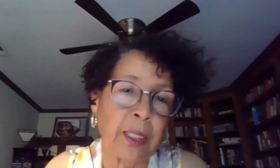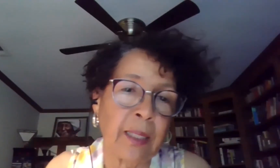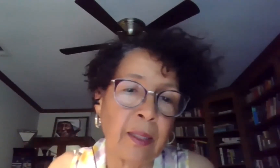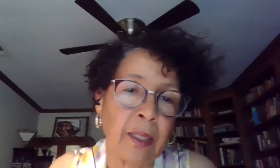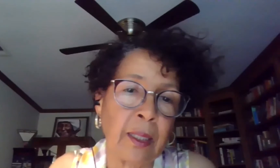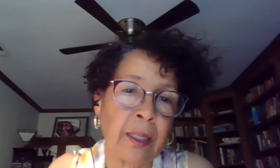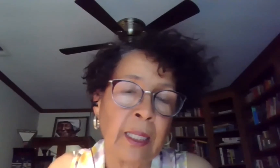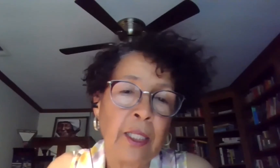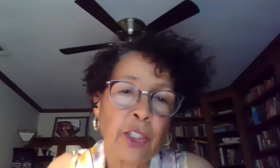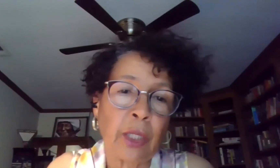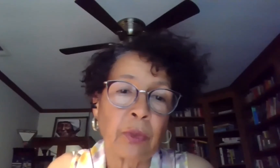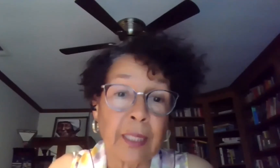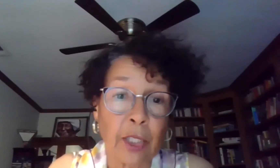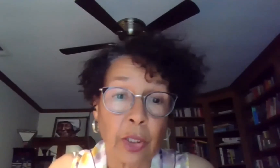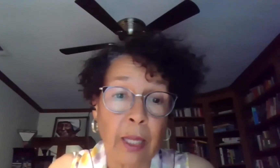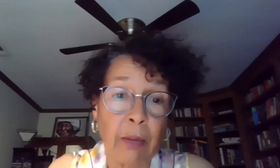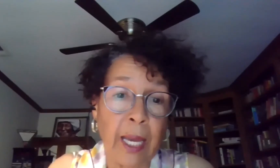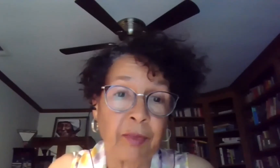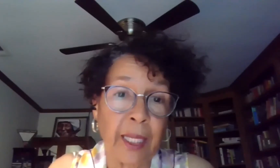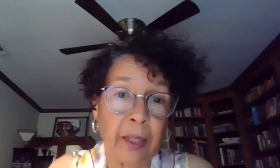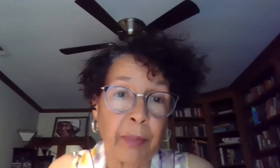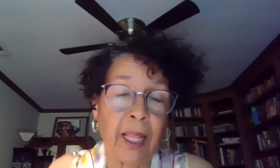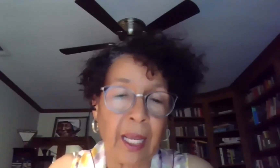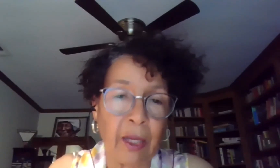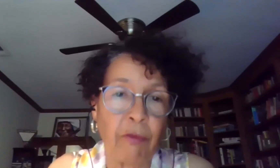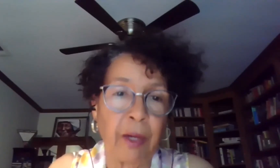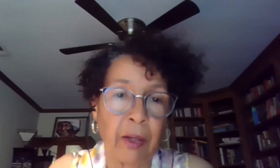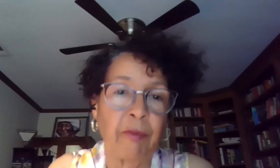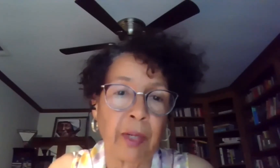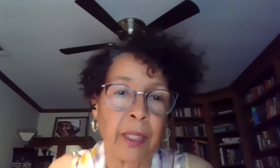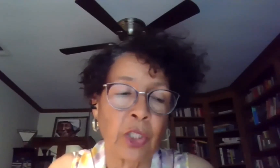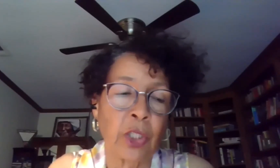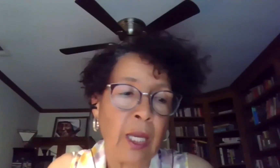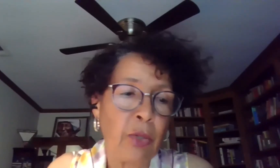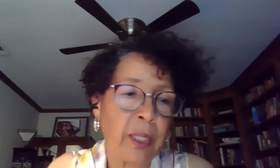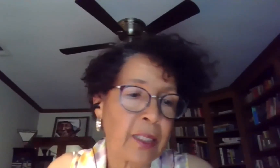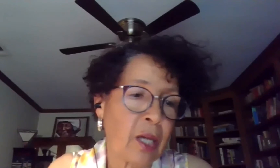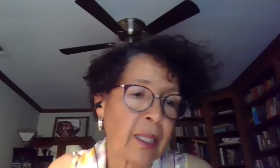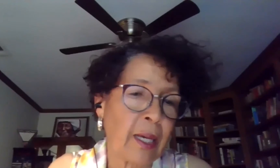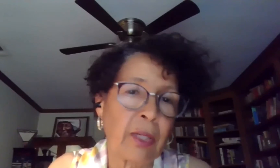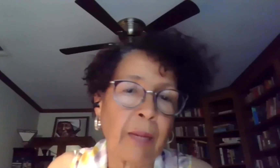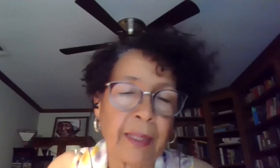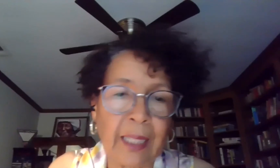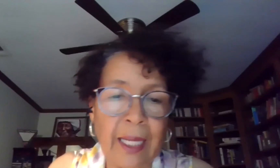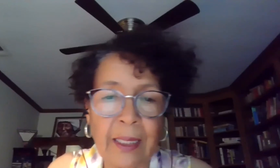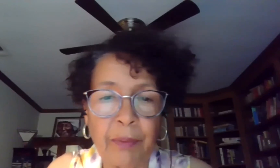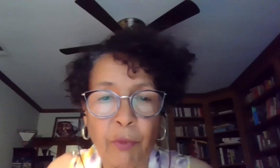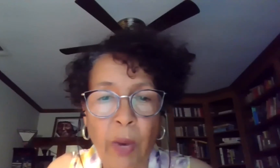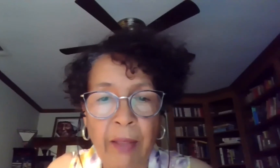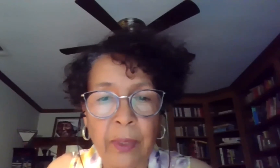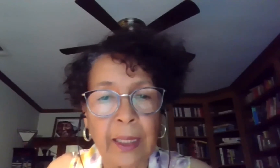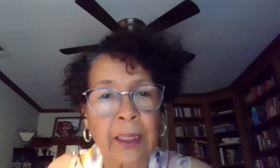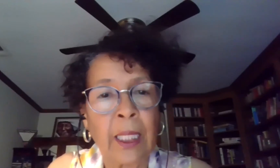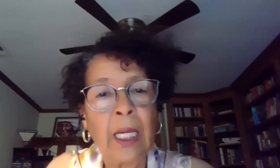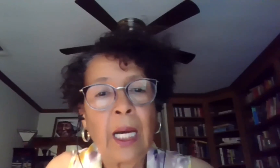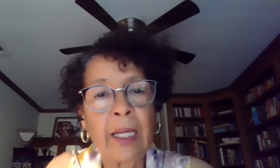do it in the general discussion that we have later. But thank you very, very much. Absolutely. You and I talked the other day about the concept of